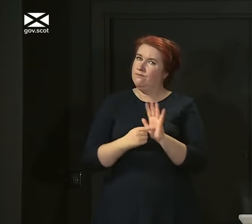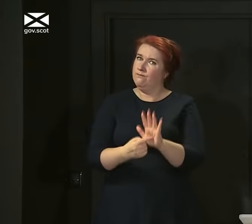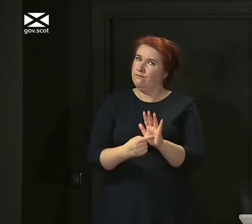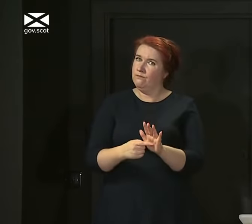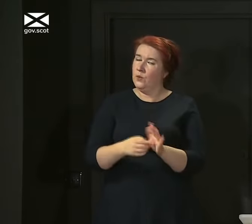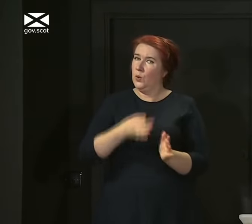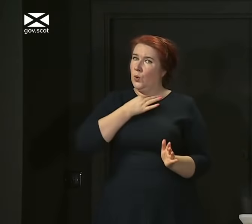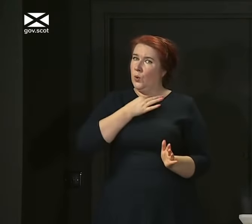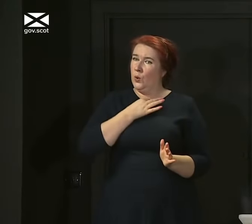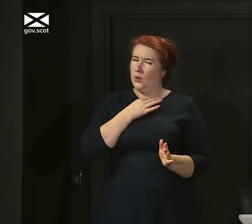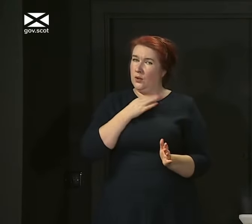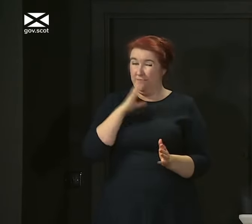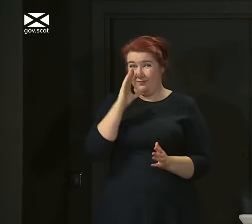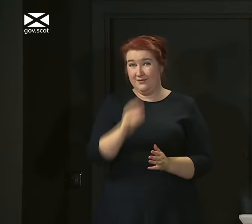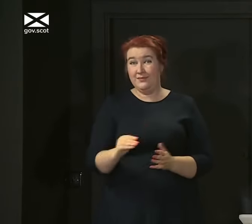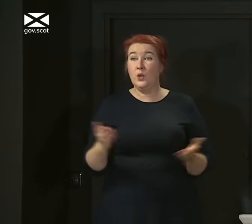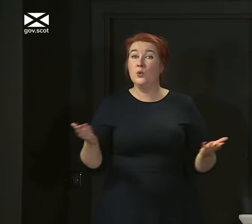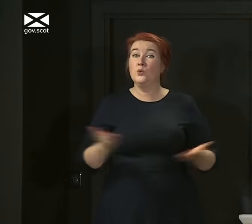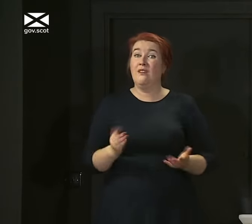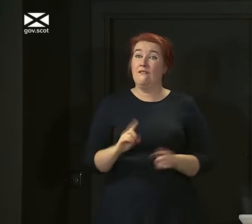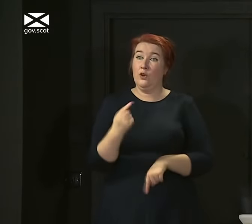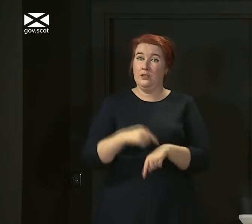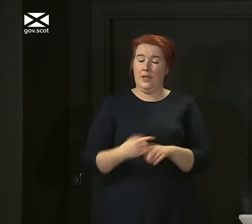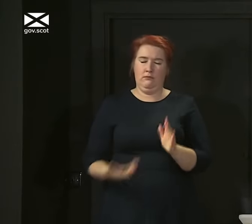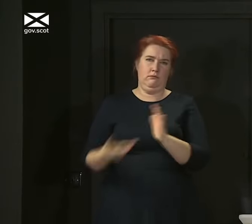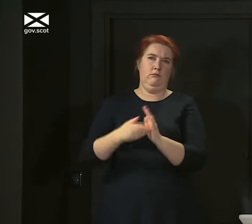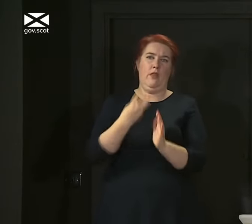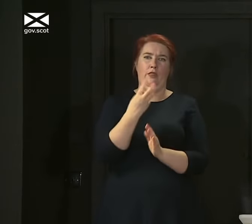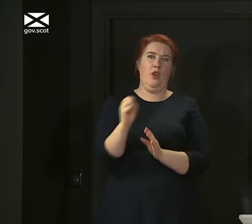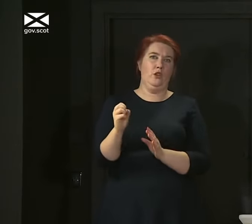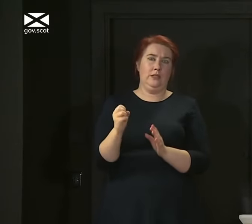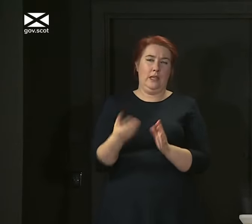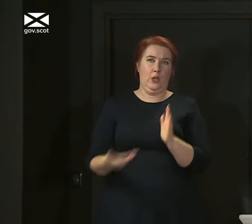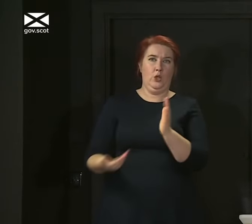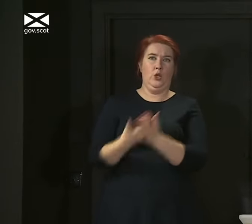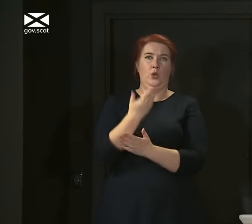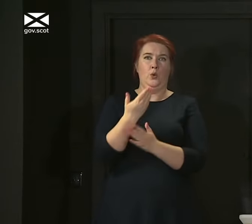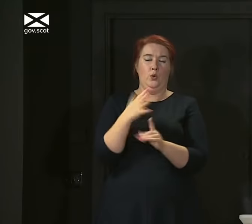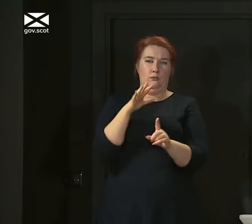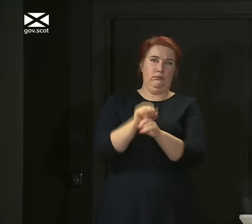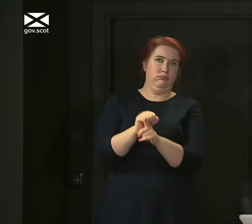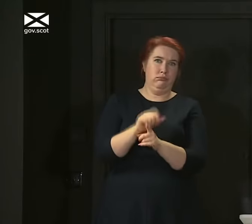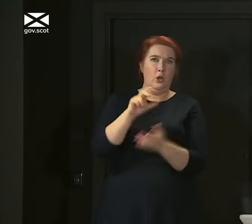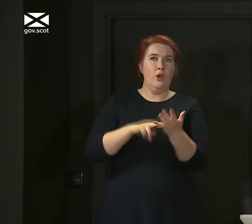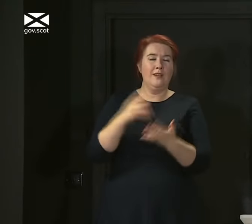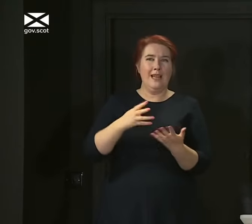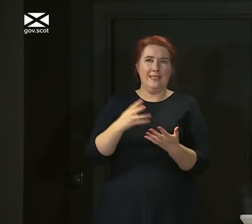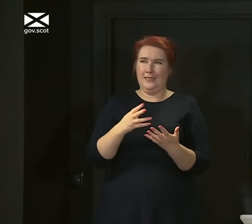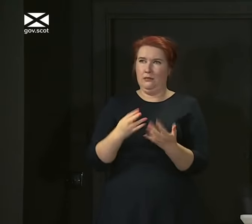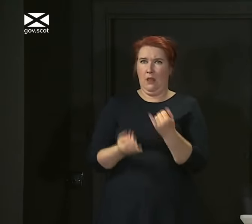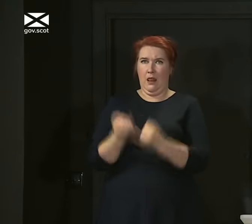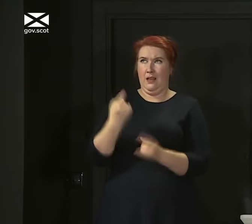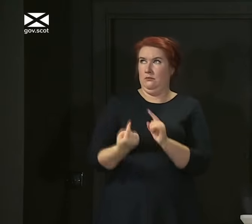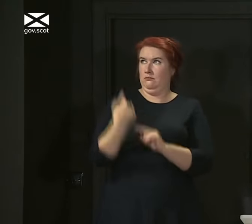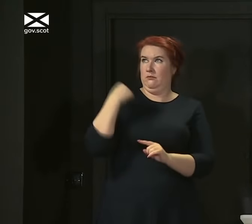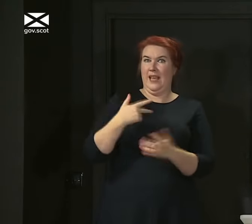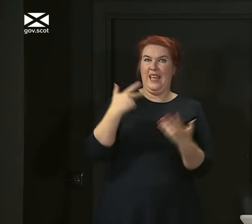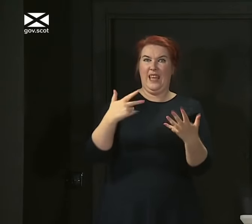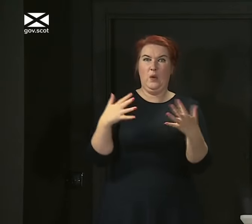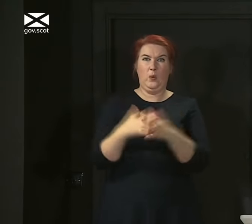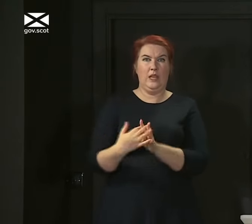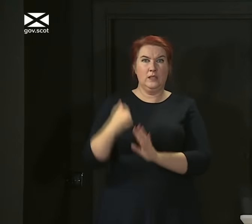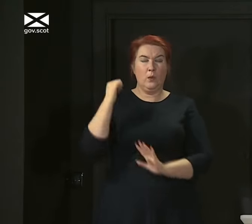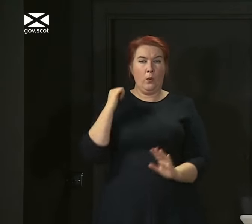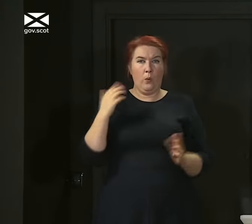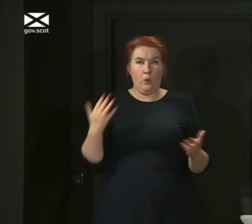fact, today is the first time we have seen 30 new cases in a single day in more than eight weeks. Now, we